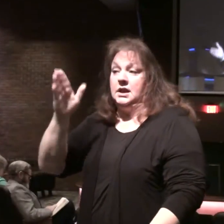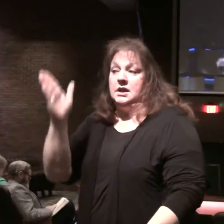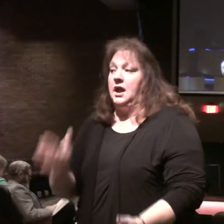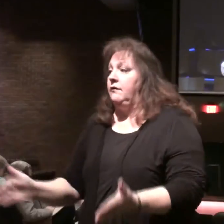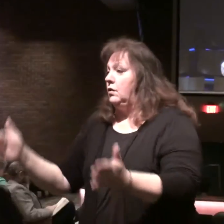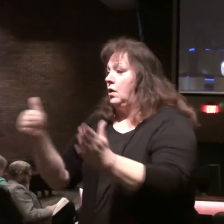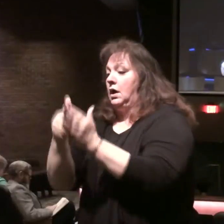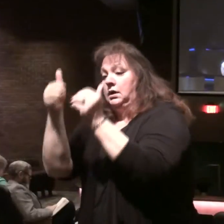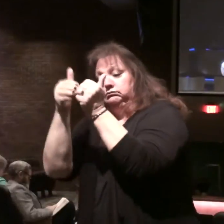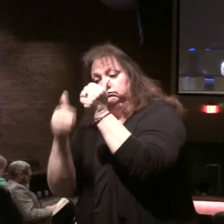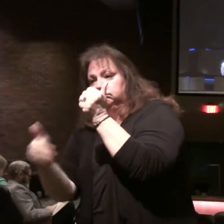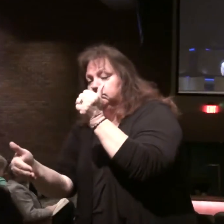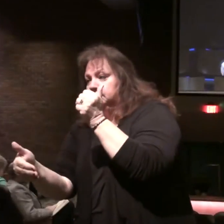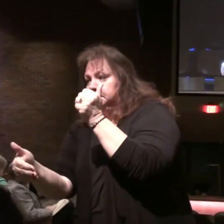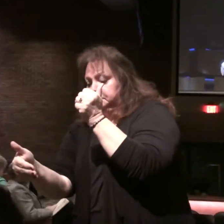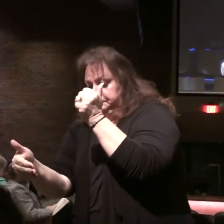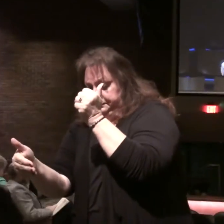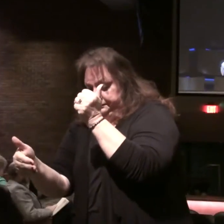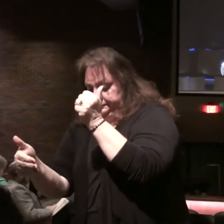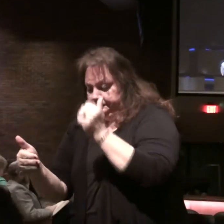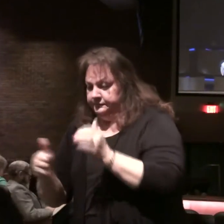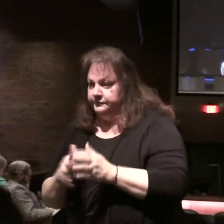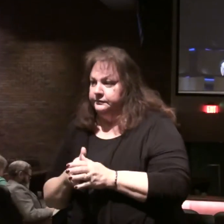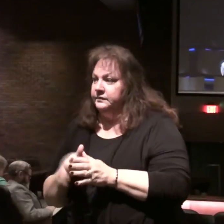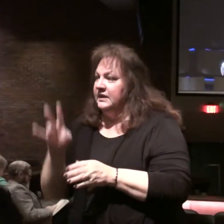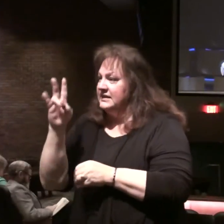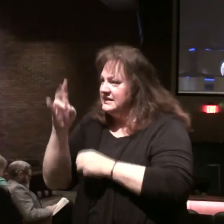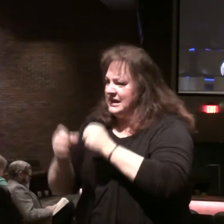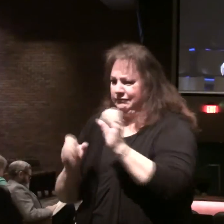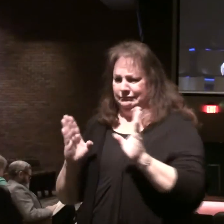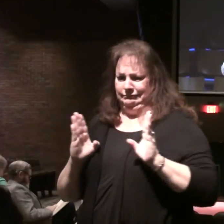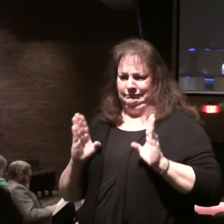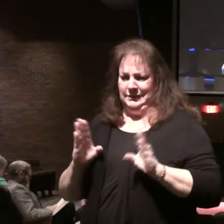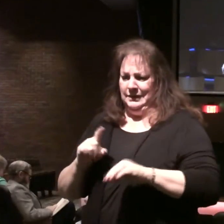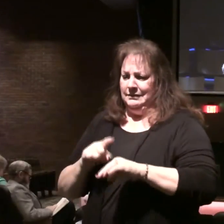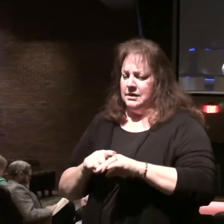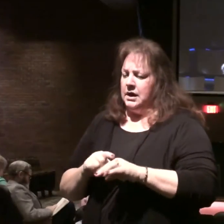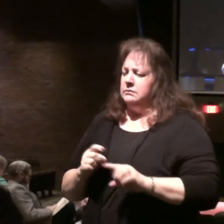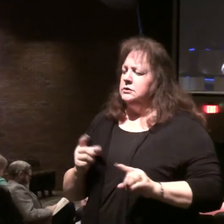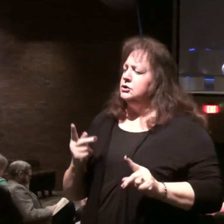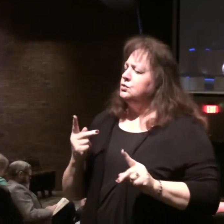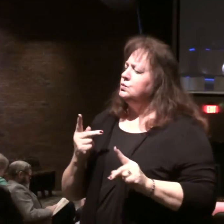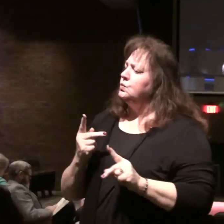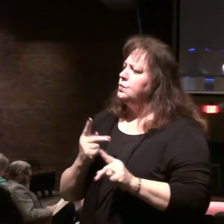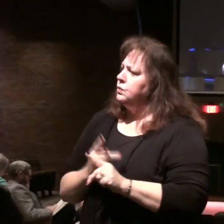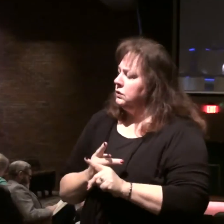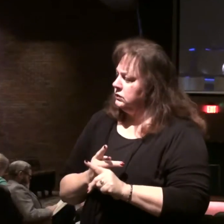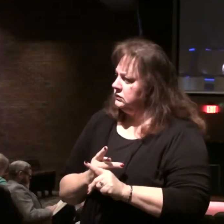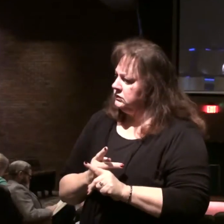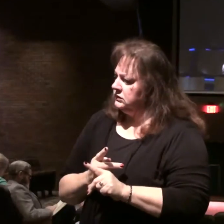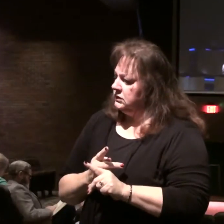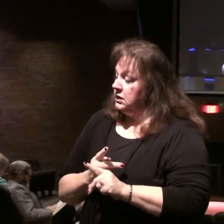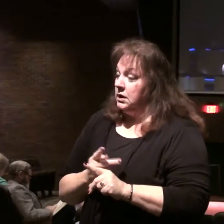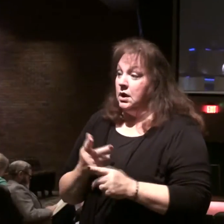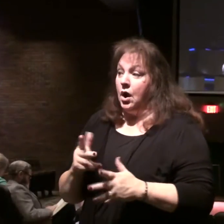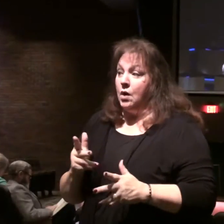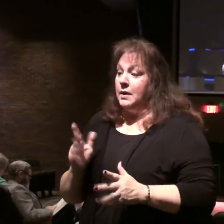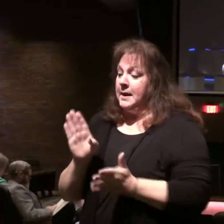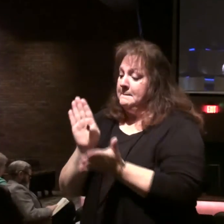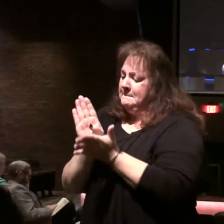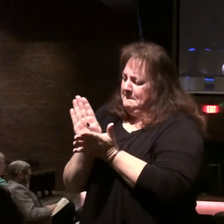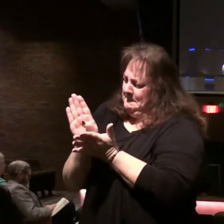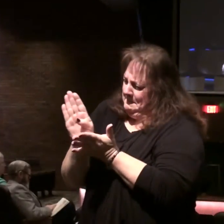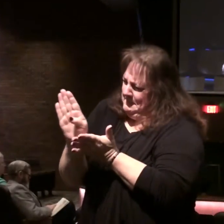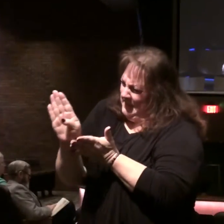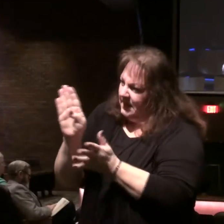ever will be. That seven year period will be the worst. We've already seen billions of people